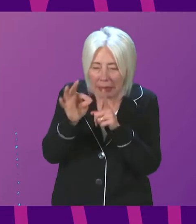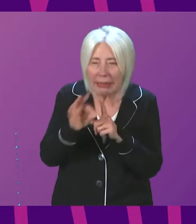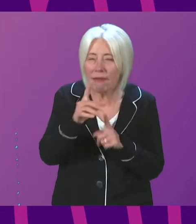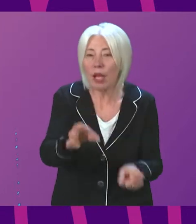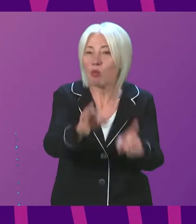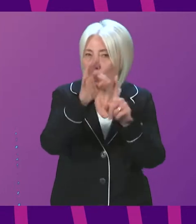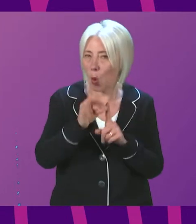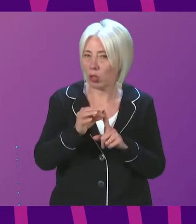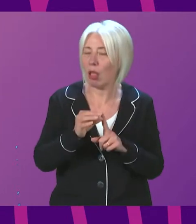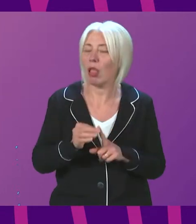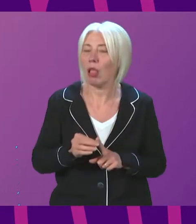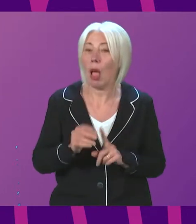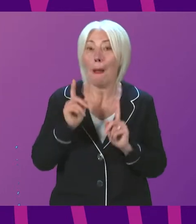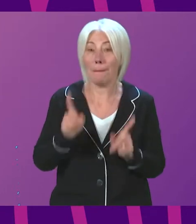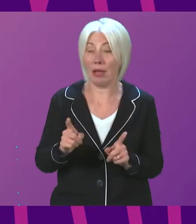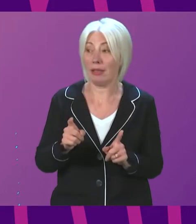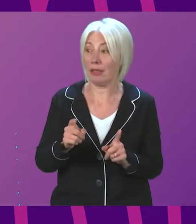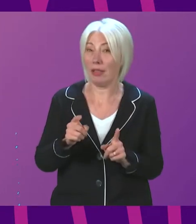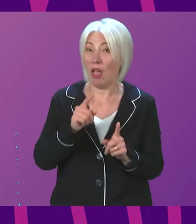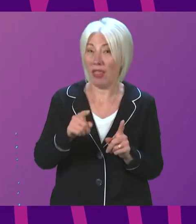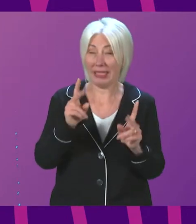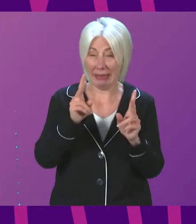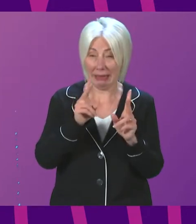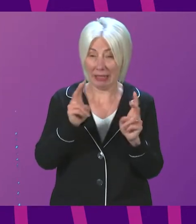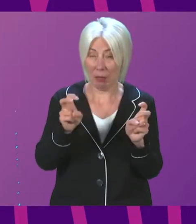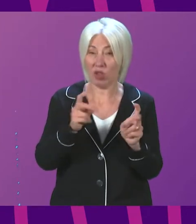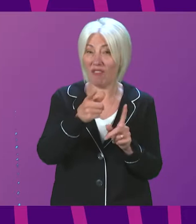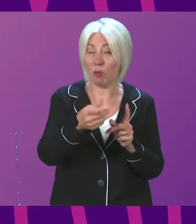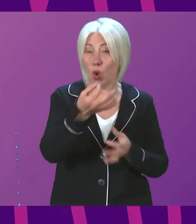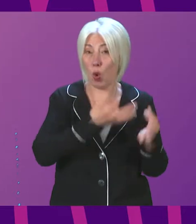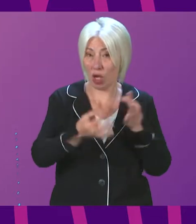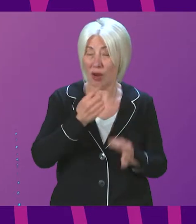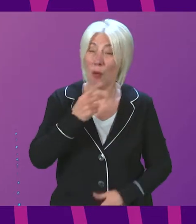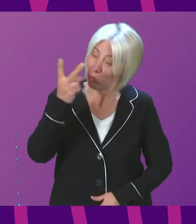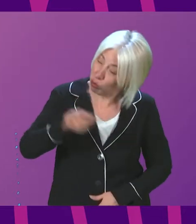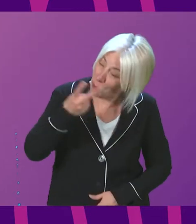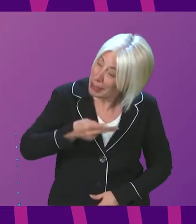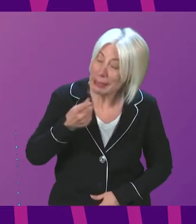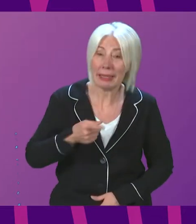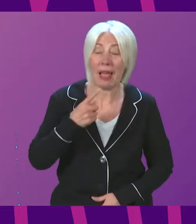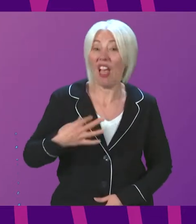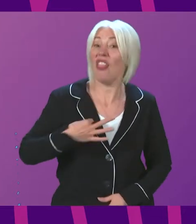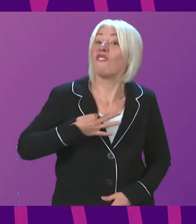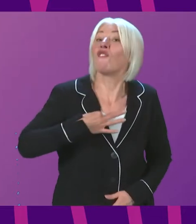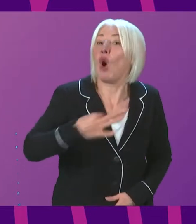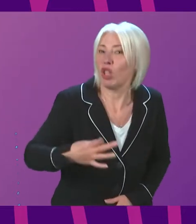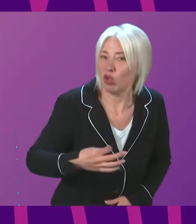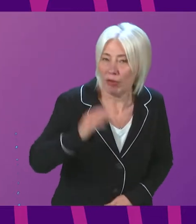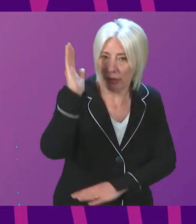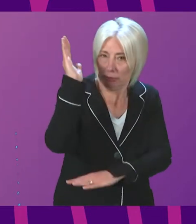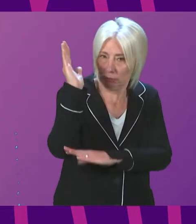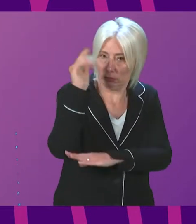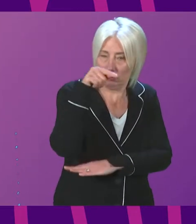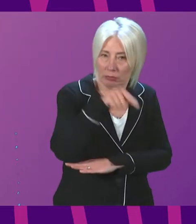made today but let me in terms of the subject matter of the actual question let me reiterate again the voluntary nature of that